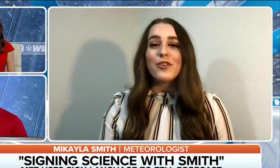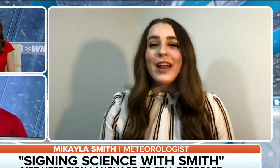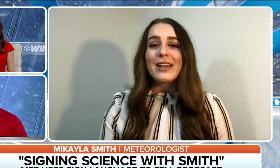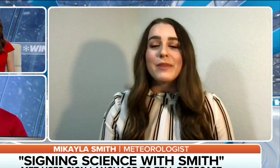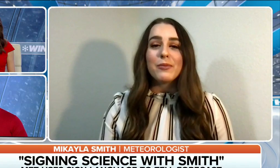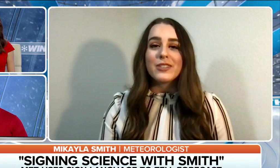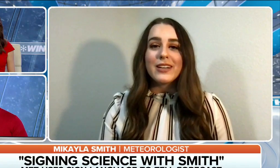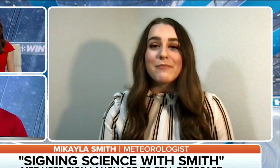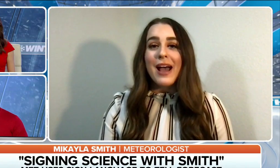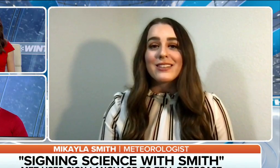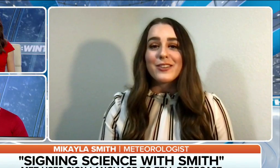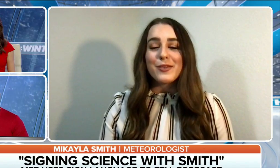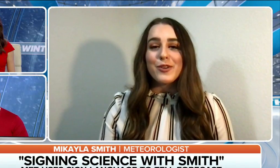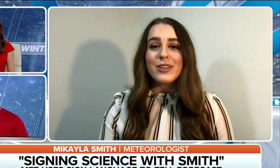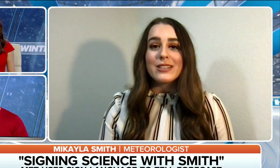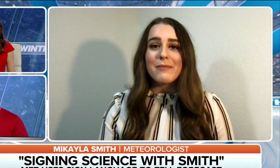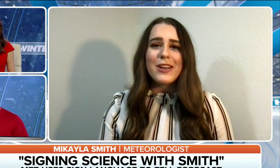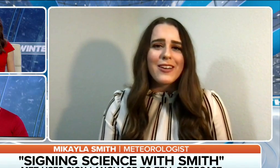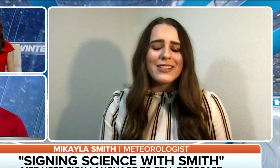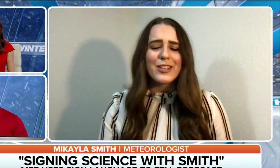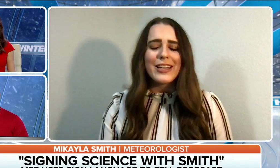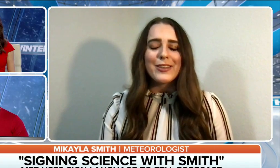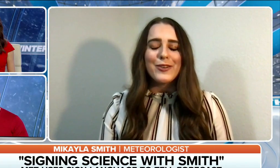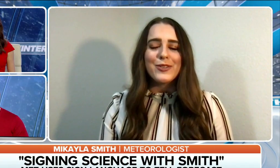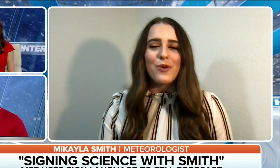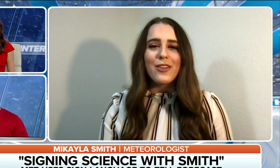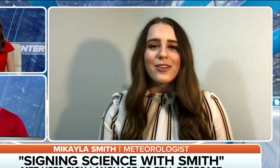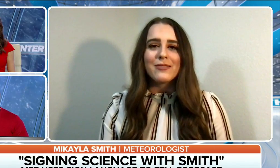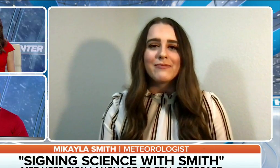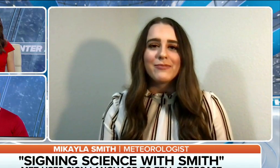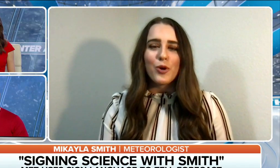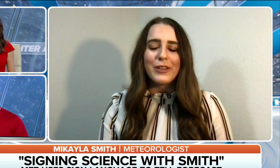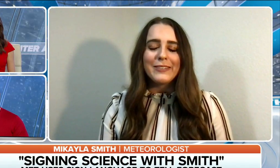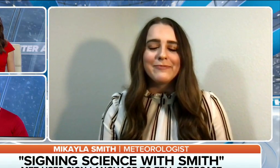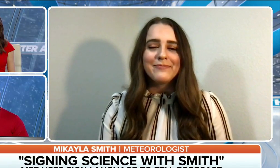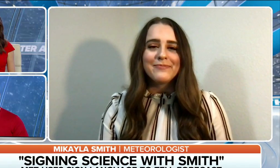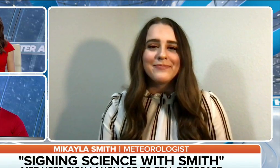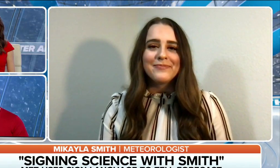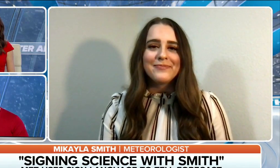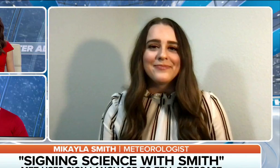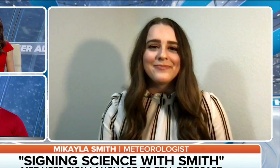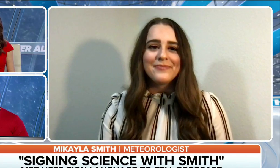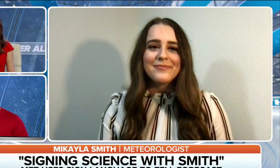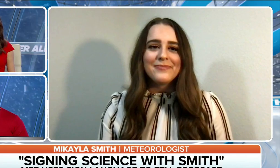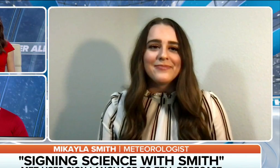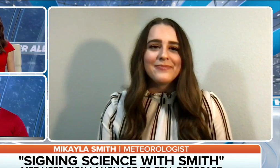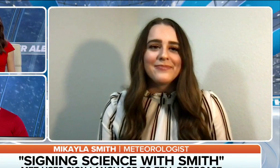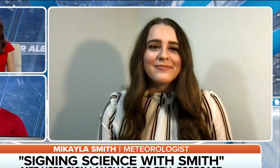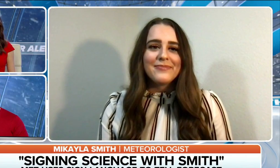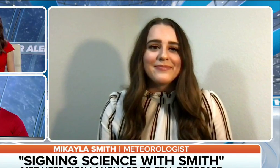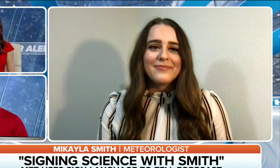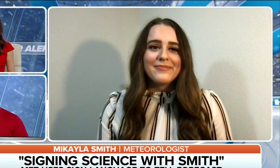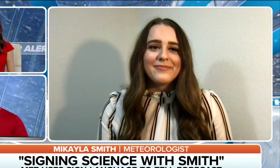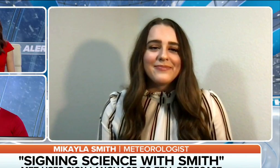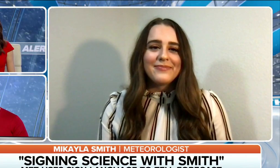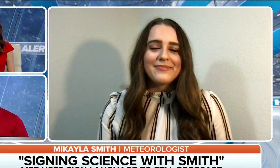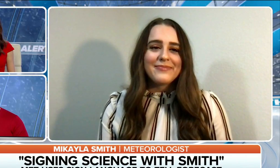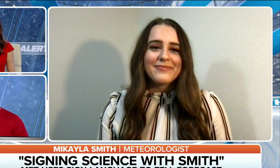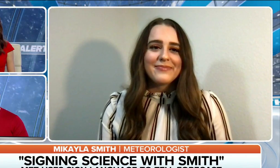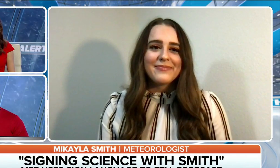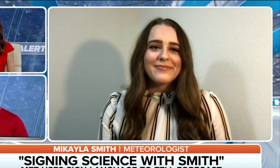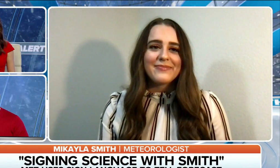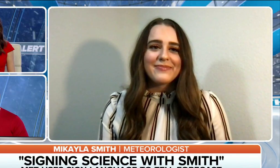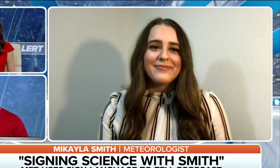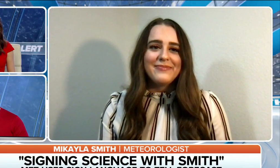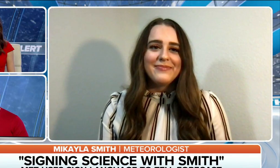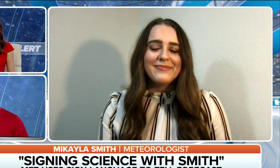grateful that I could be able to impact other communities that may not necessarily get the news and weather normally. And hopefully this is just the beginning of a new trend